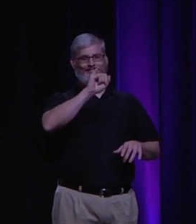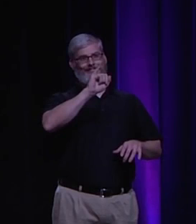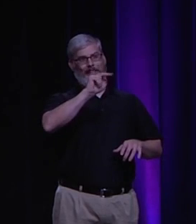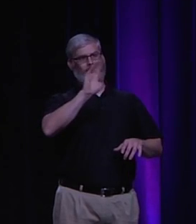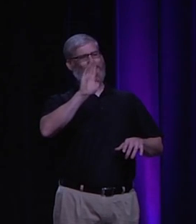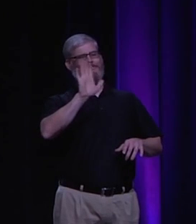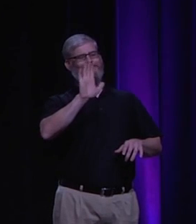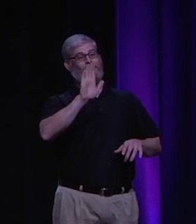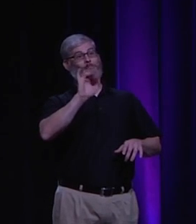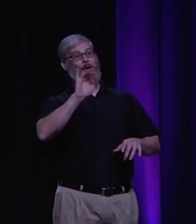it felt kind of cool,